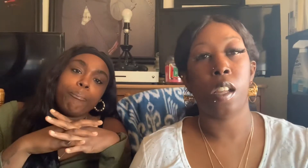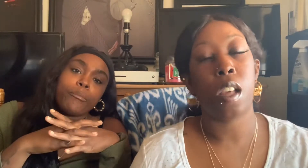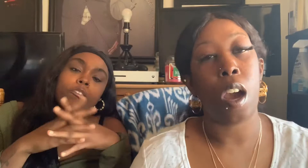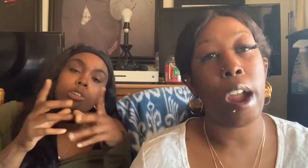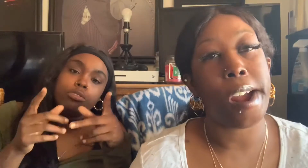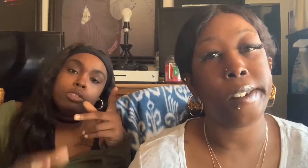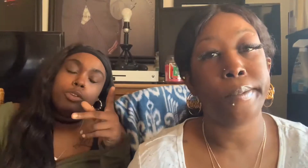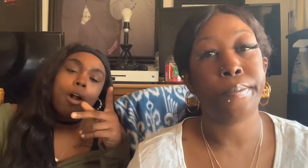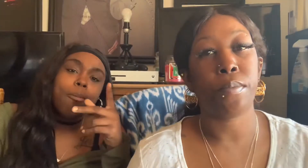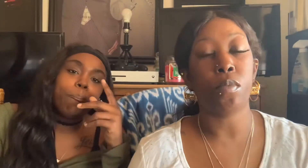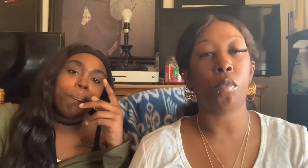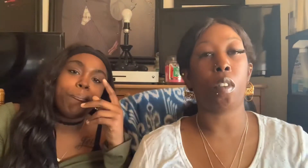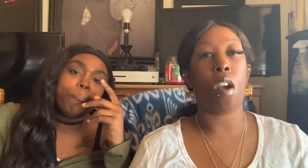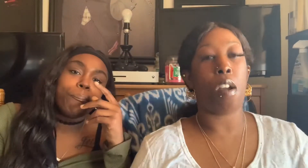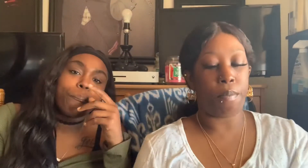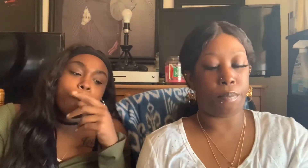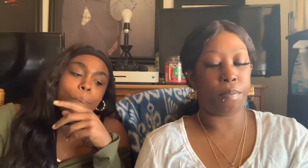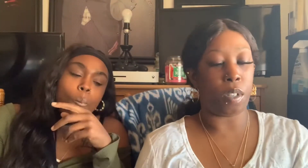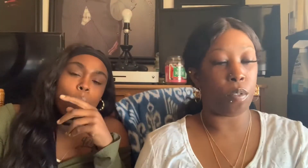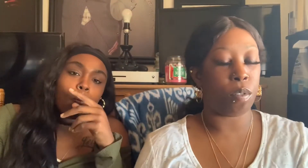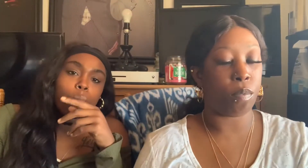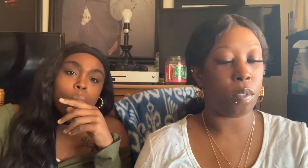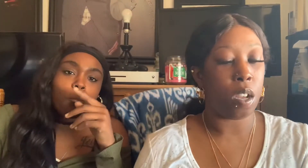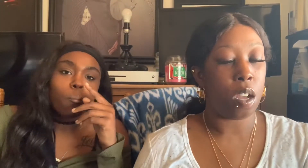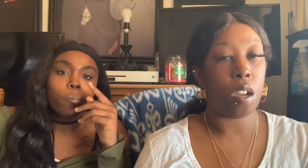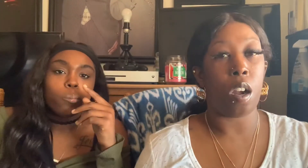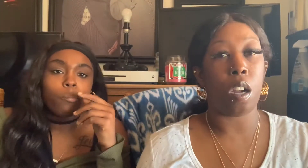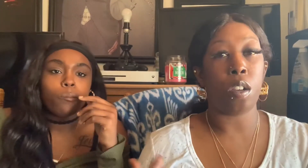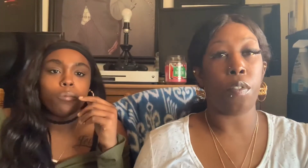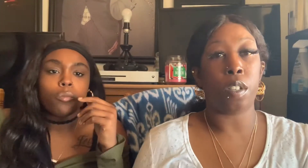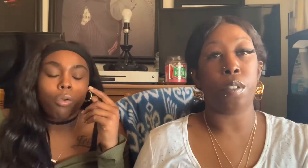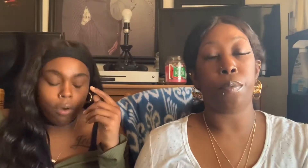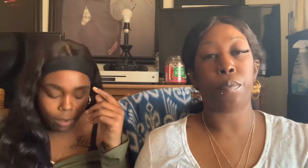All right. All right. Oh, shoot. All right, you go first. Okay.